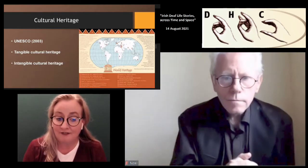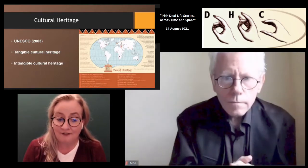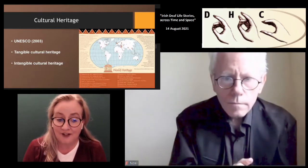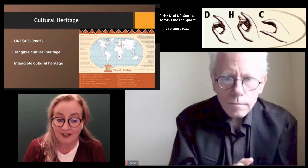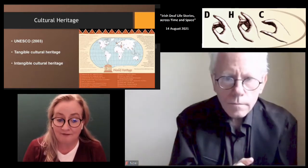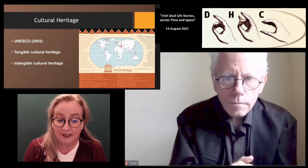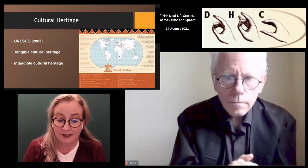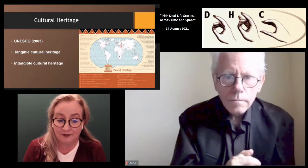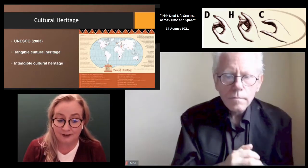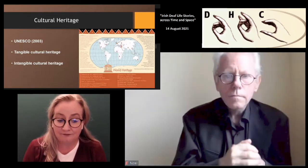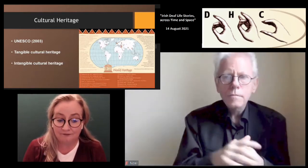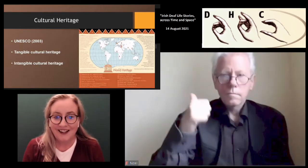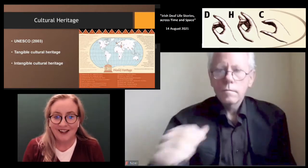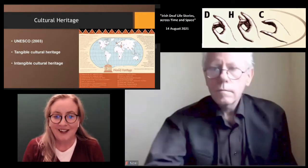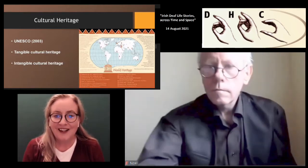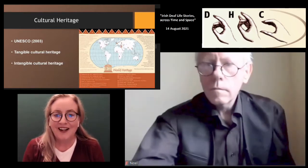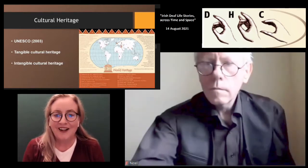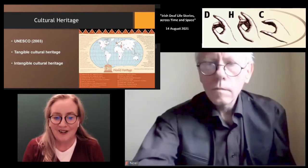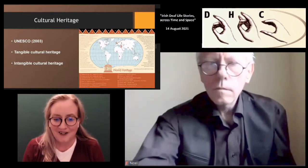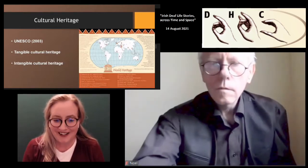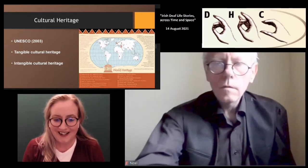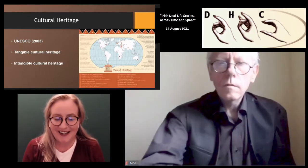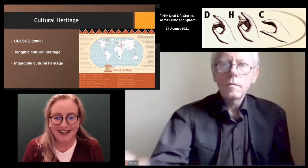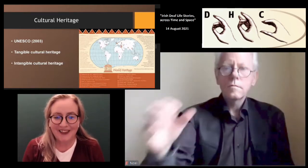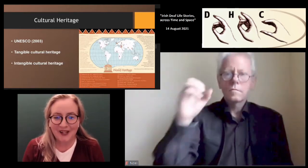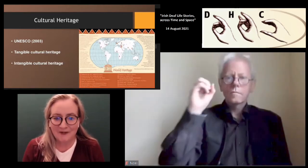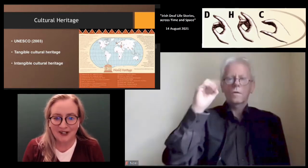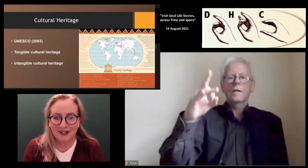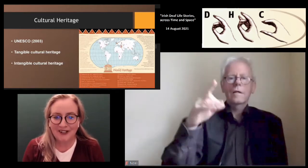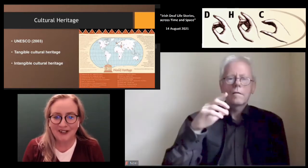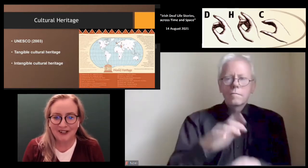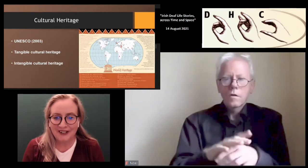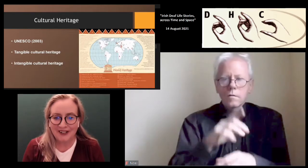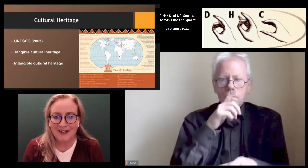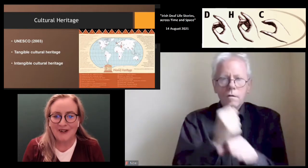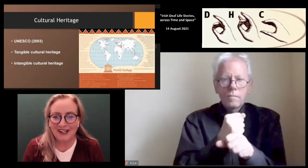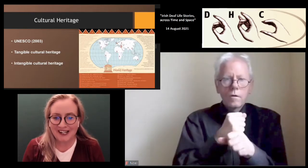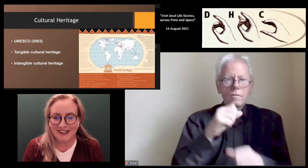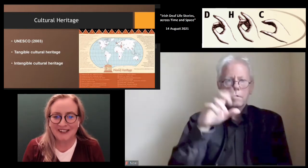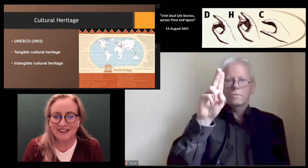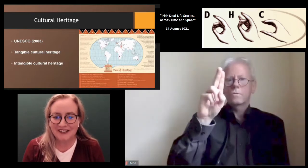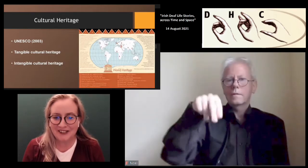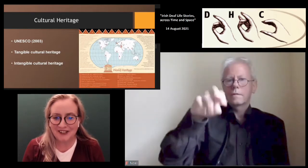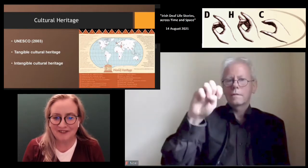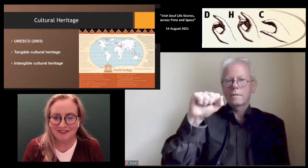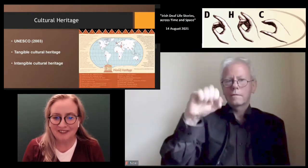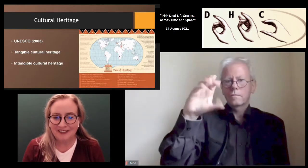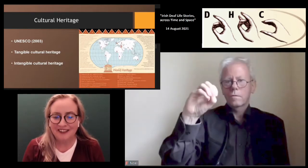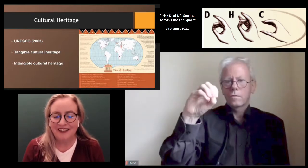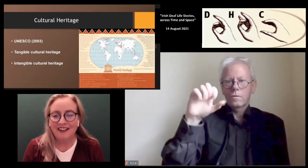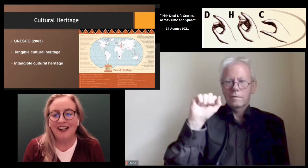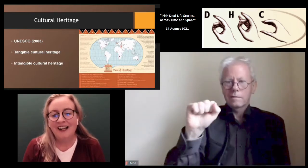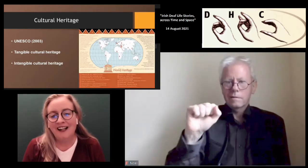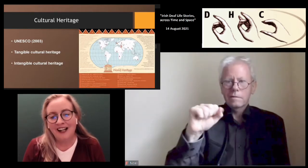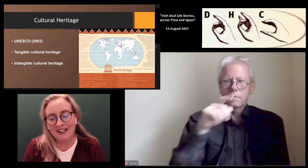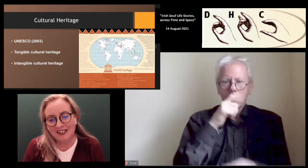way of life for Deaf people. Okay. I think we're okay to continue.